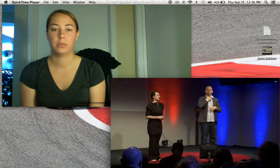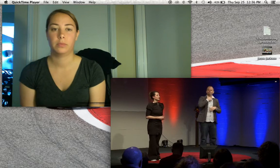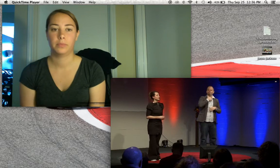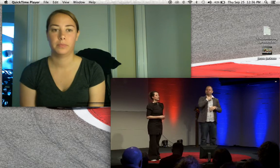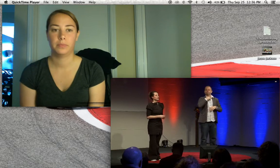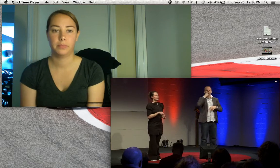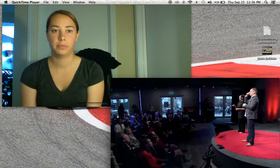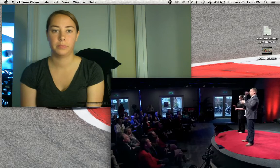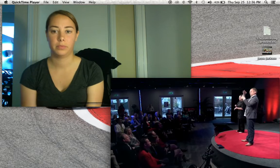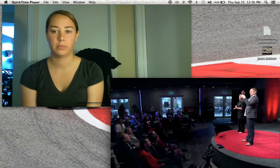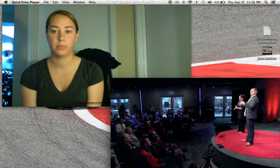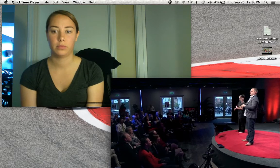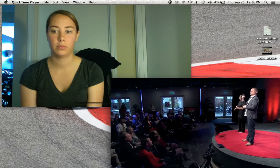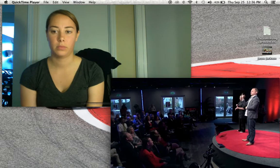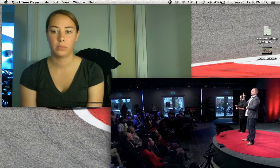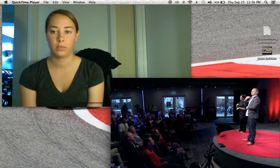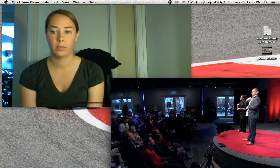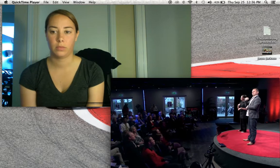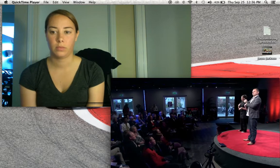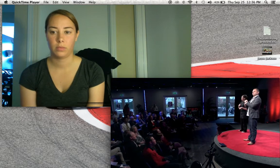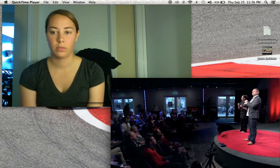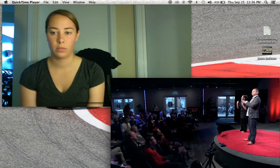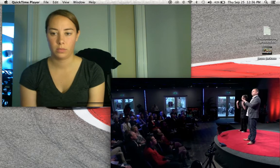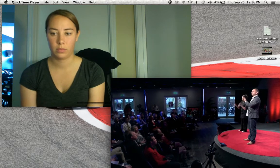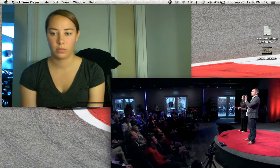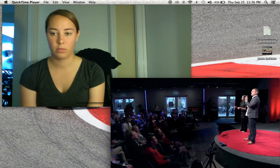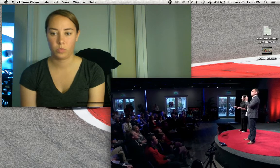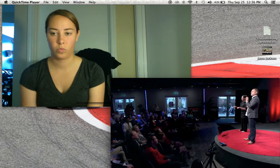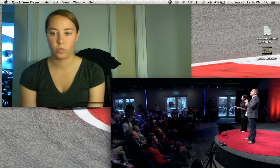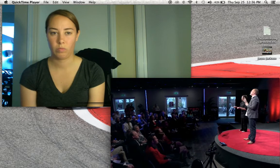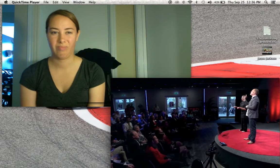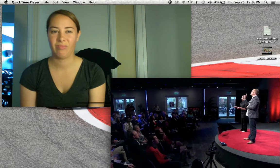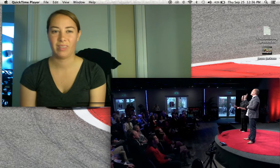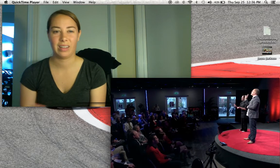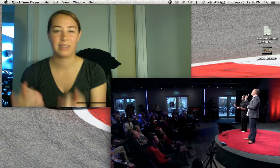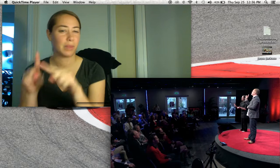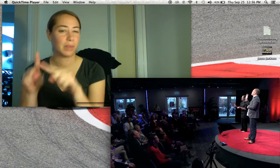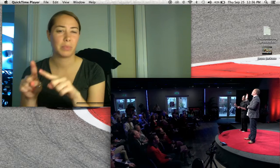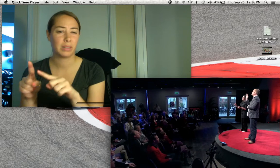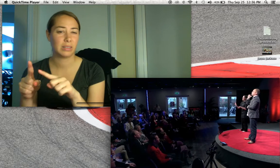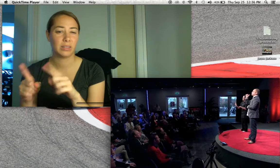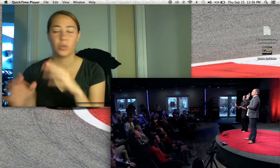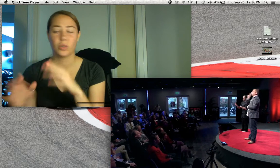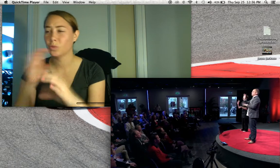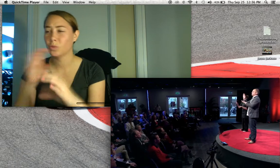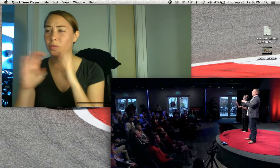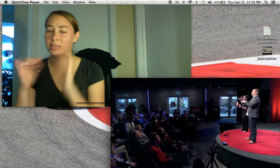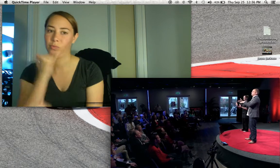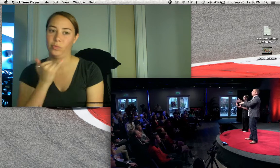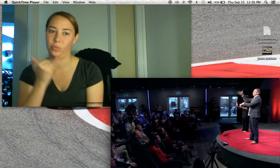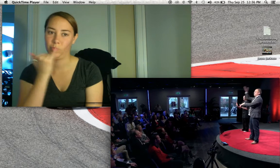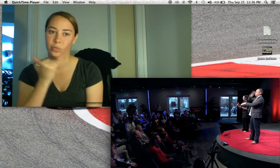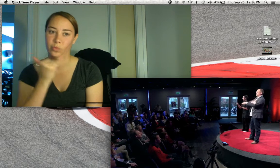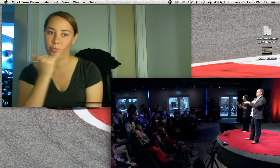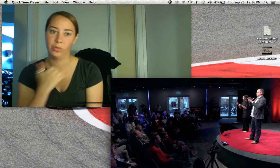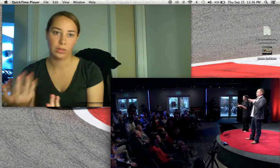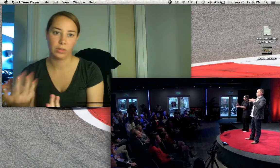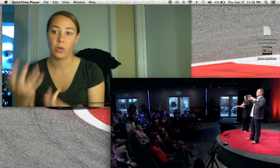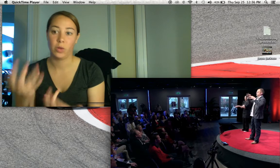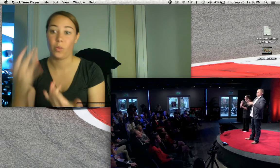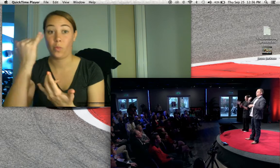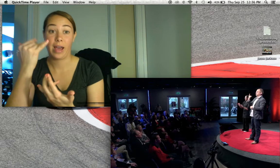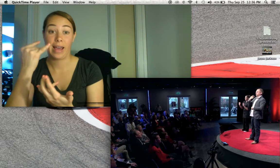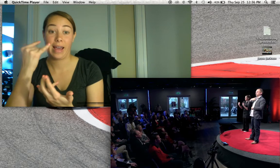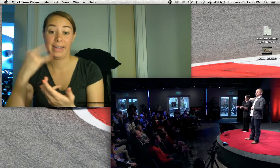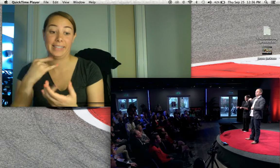That was the time when I decided to, no, it was not, no, that's not true. No,